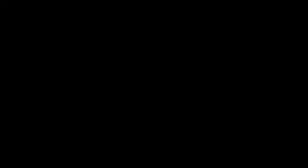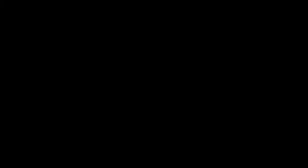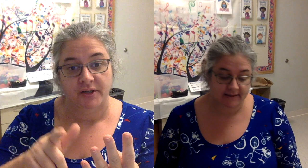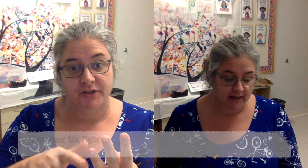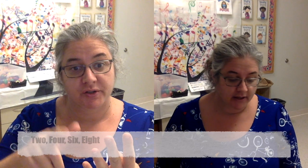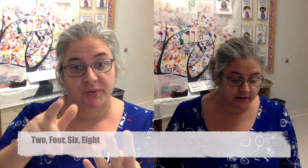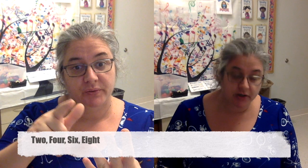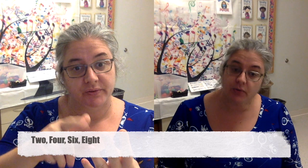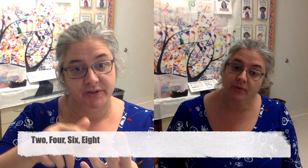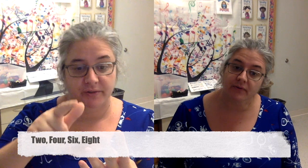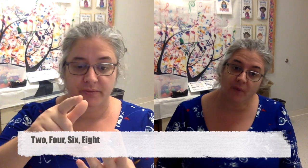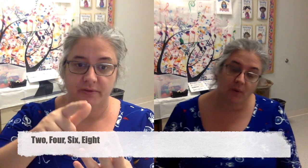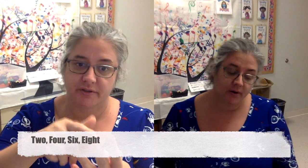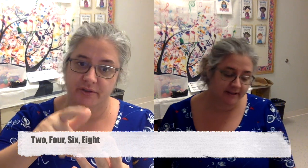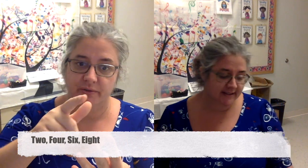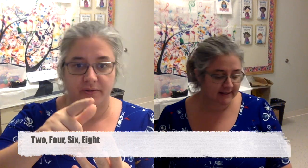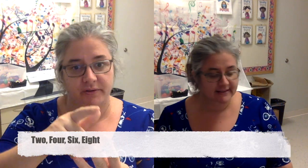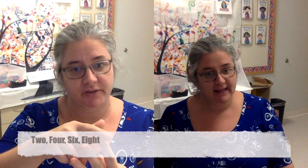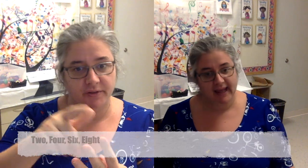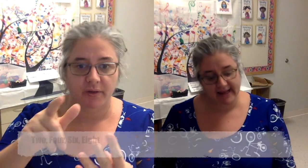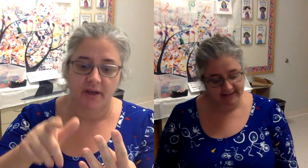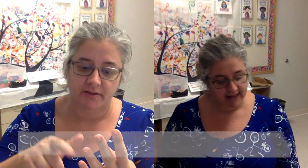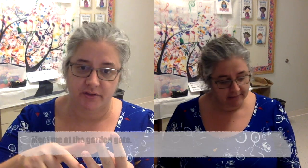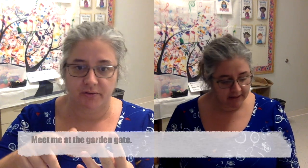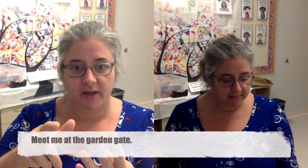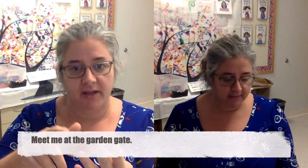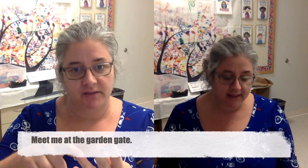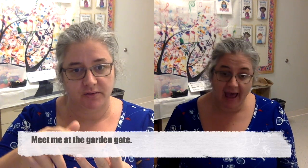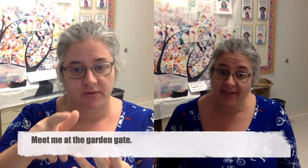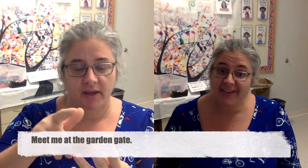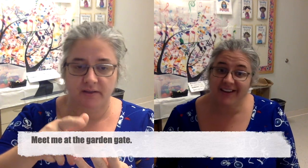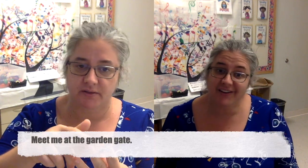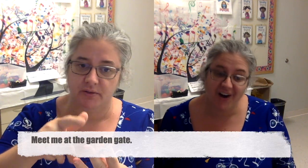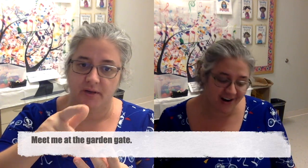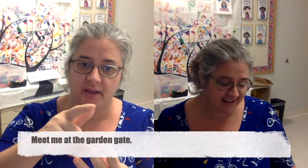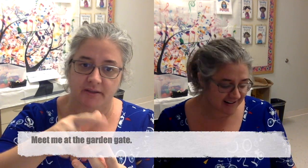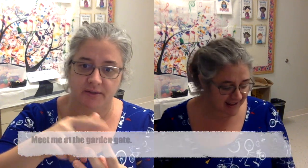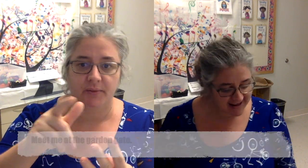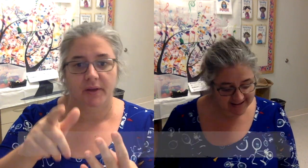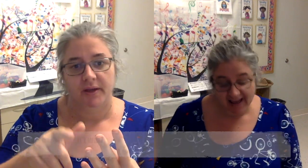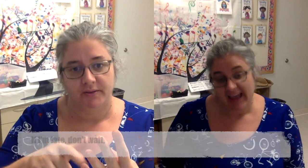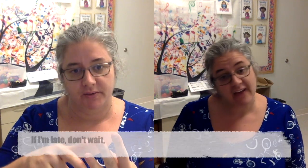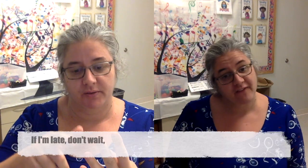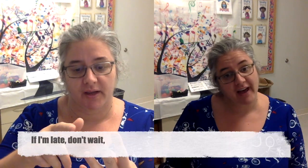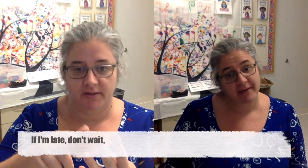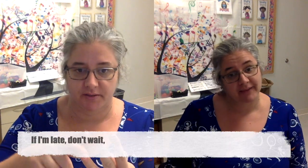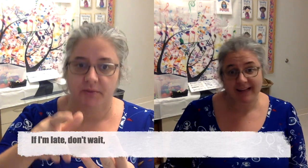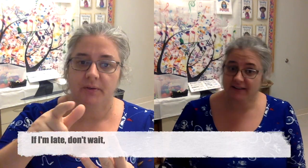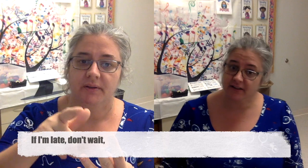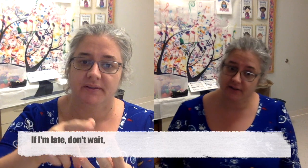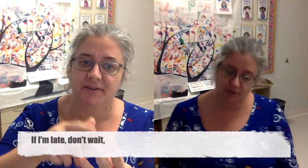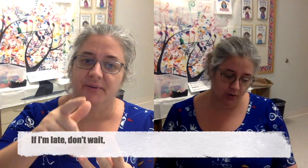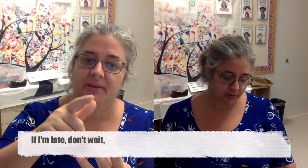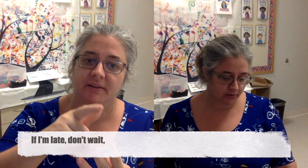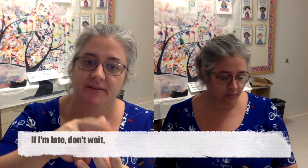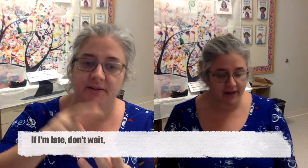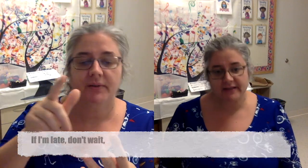Two, four, six, eight. Meet me at the garden gate. If I'm late, don't wait.